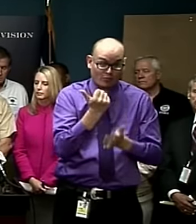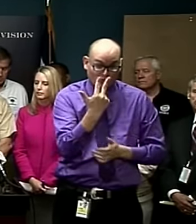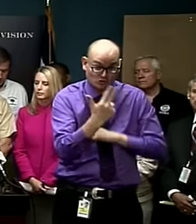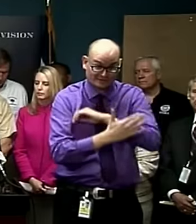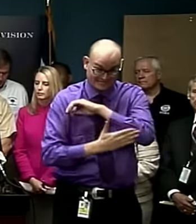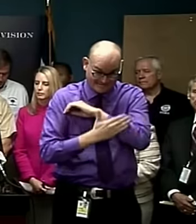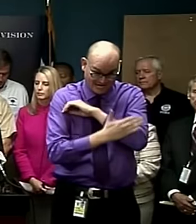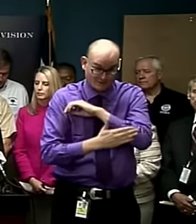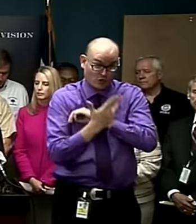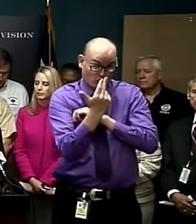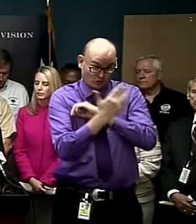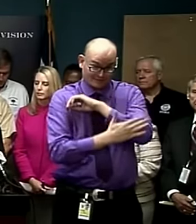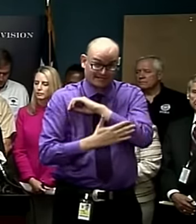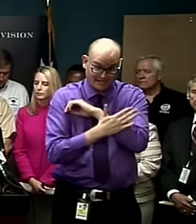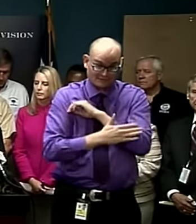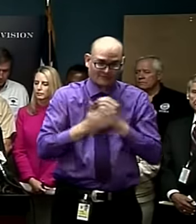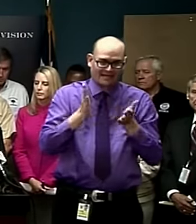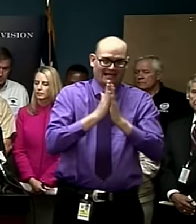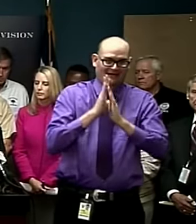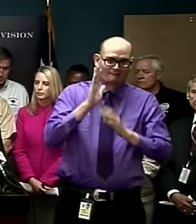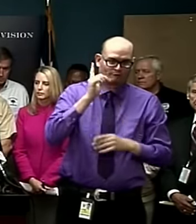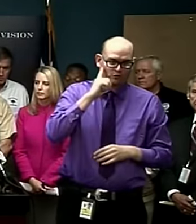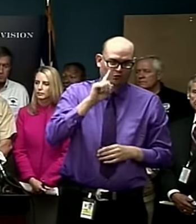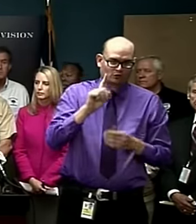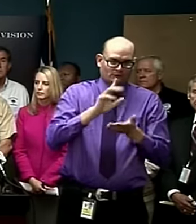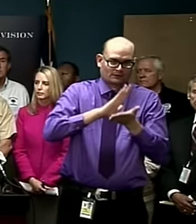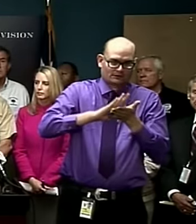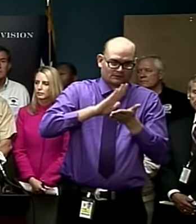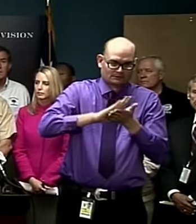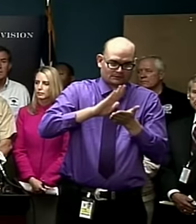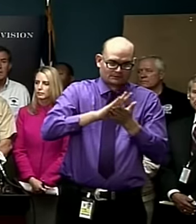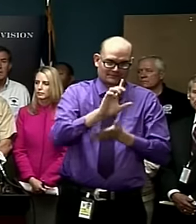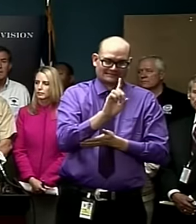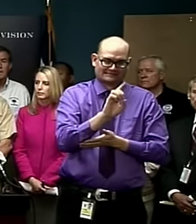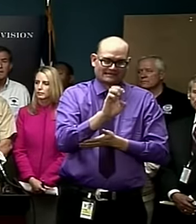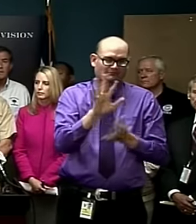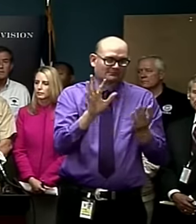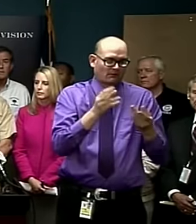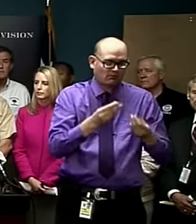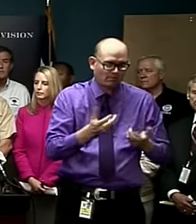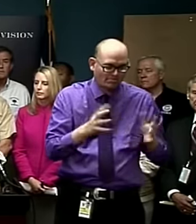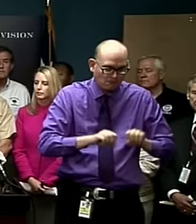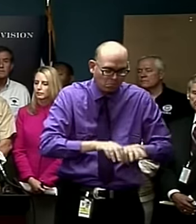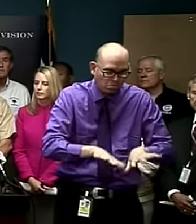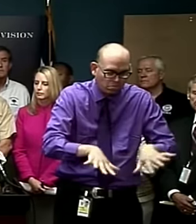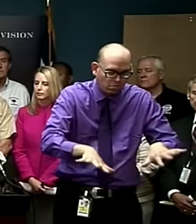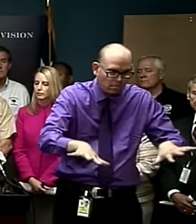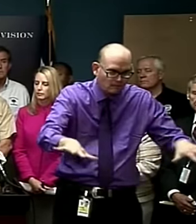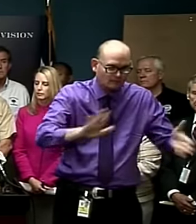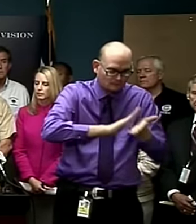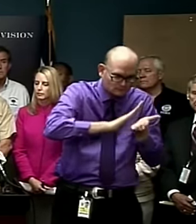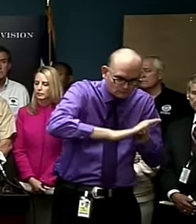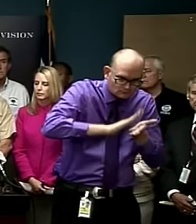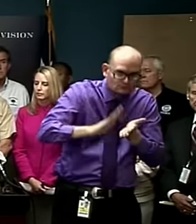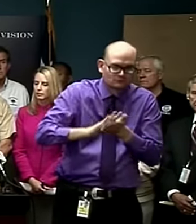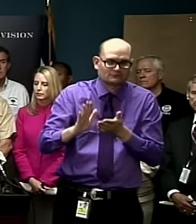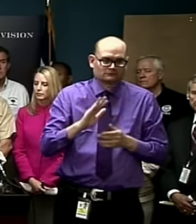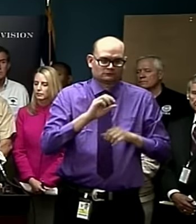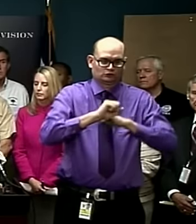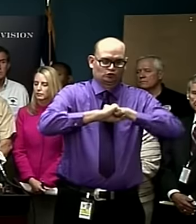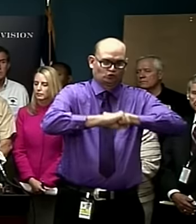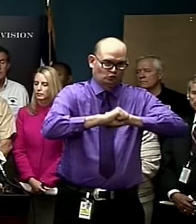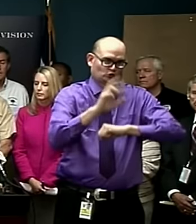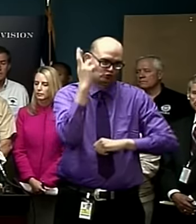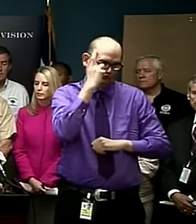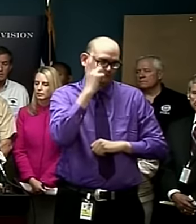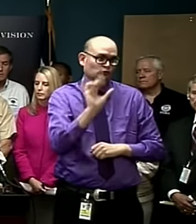declaration that will allow us for debris cleanup and also for security. Those are the things that we're going to be focusing on.